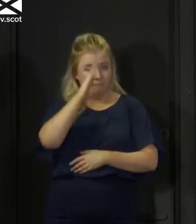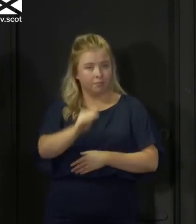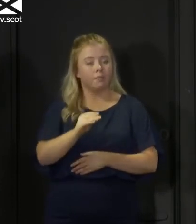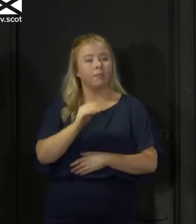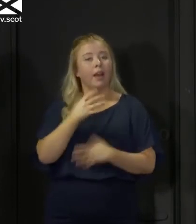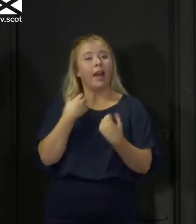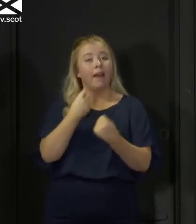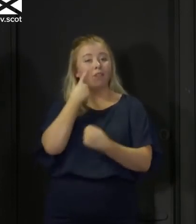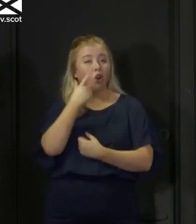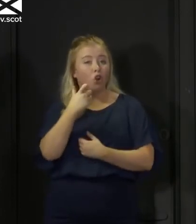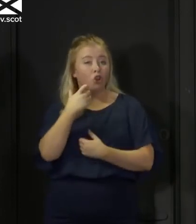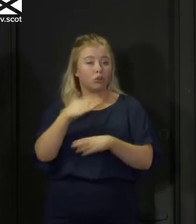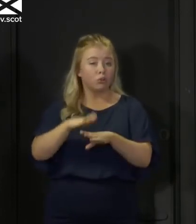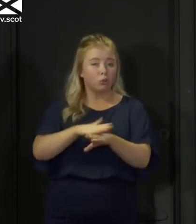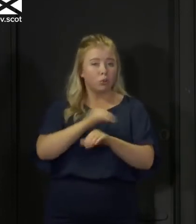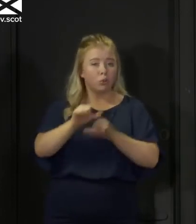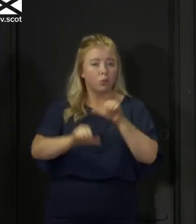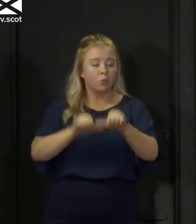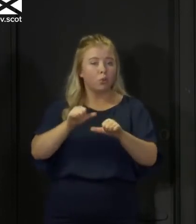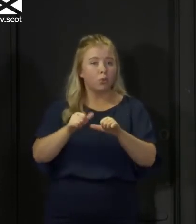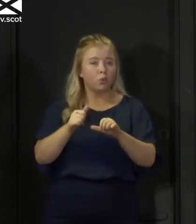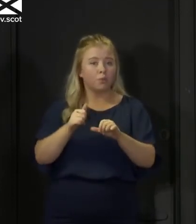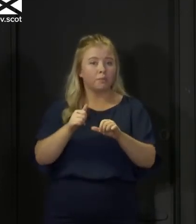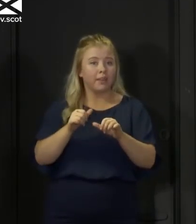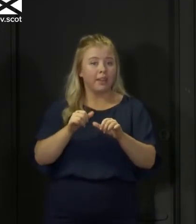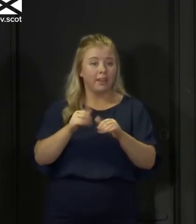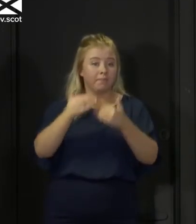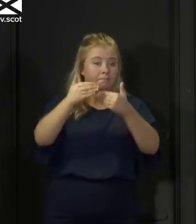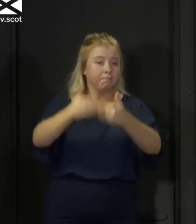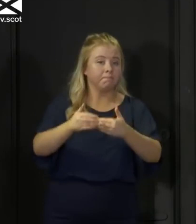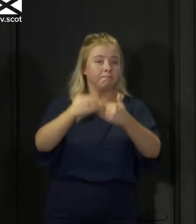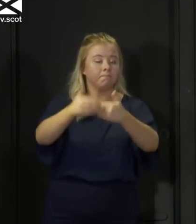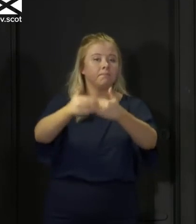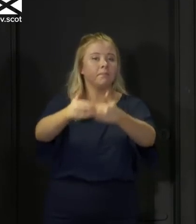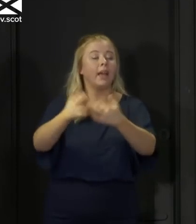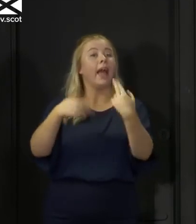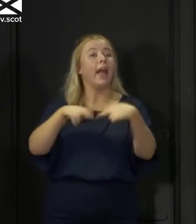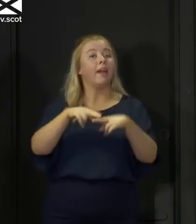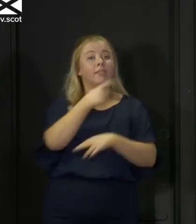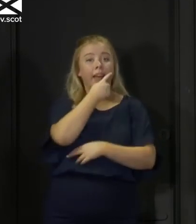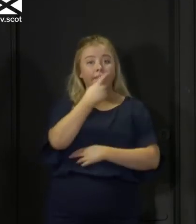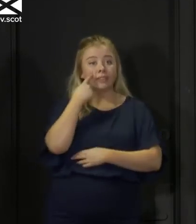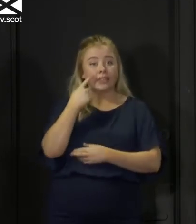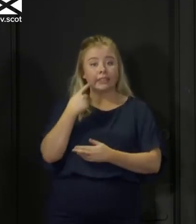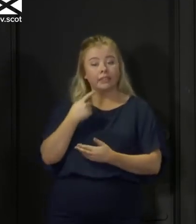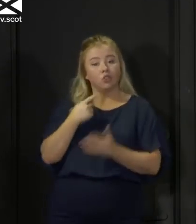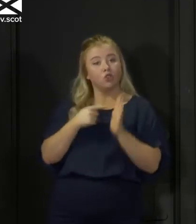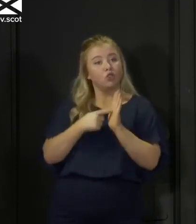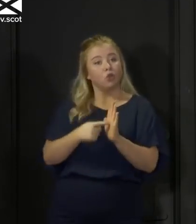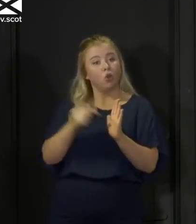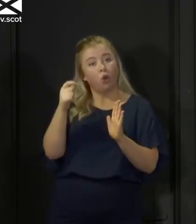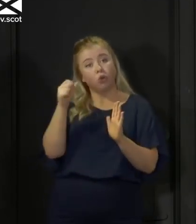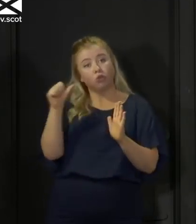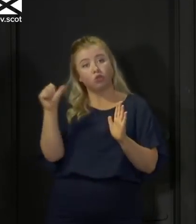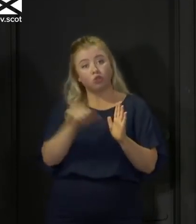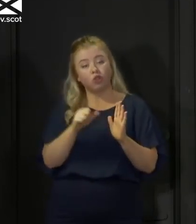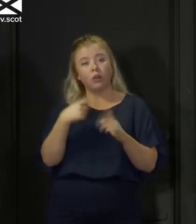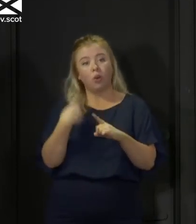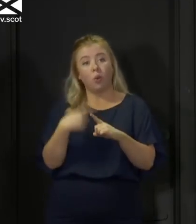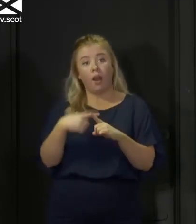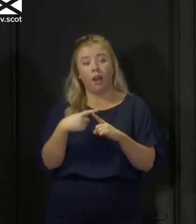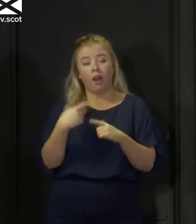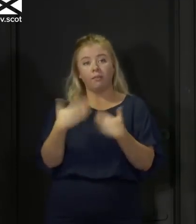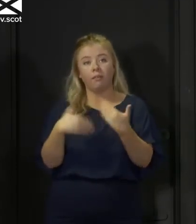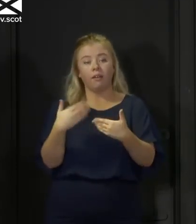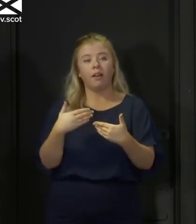evidence tells us we can accelerate that at any stage, then we will do that. I've always said, and it's worth